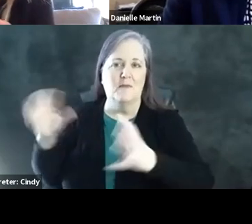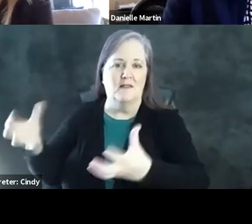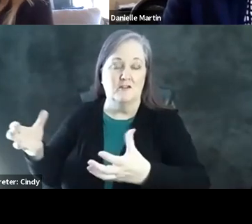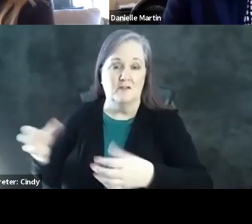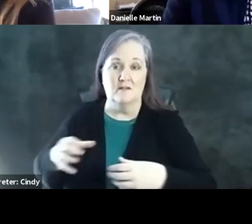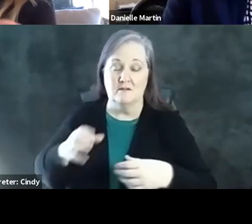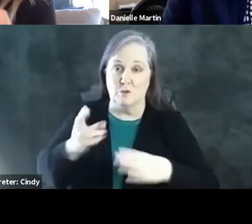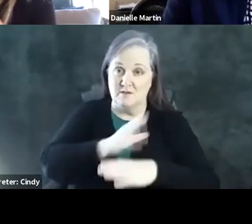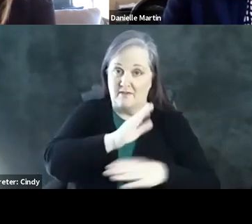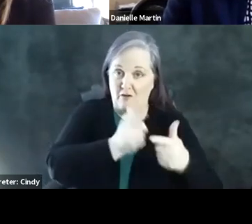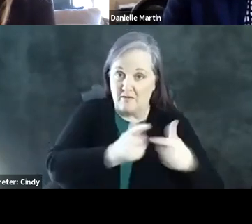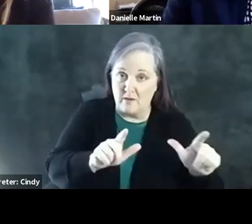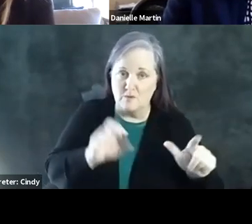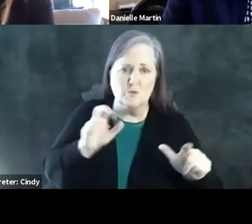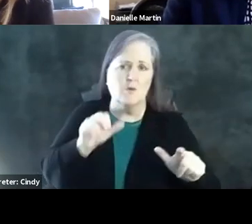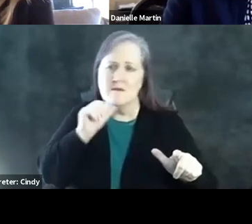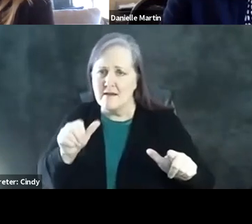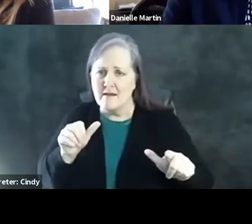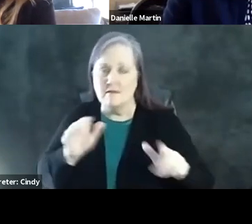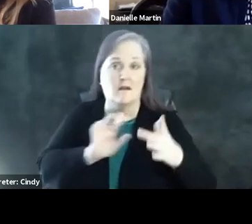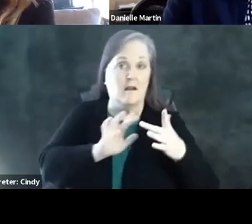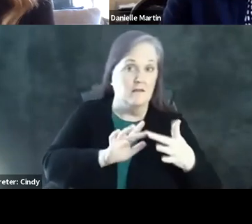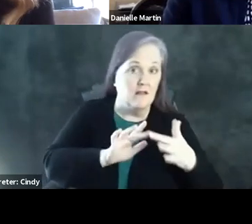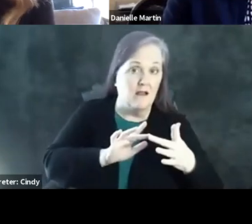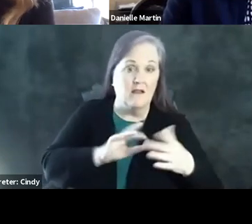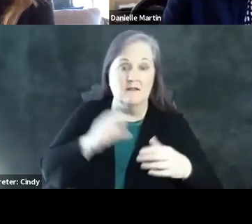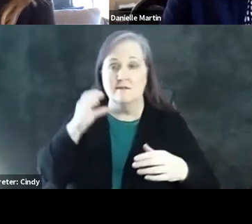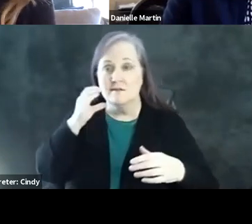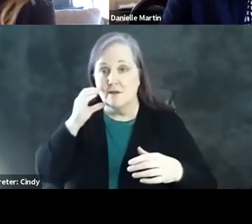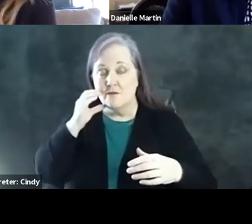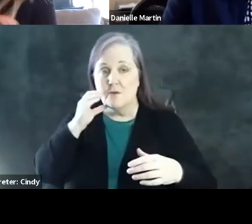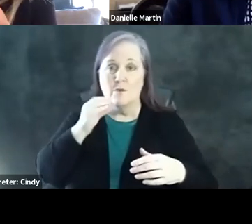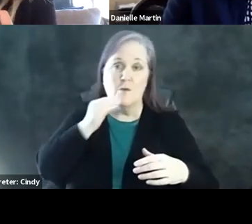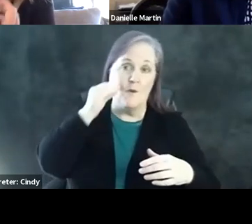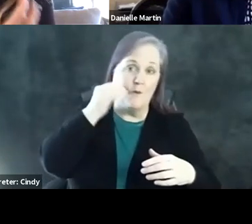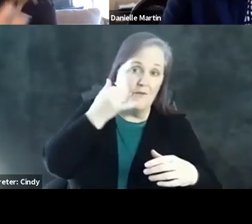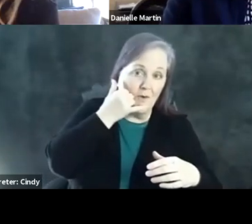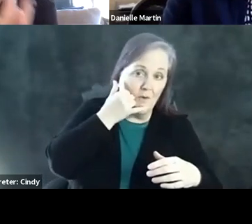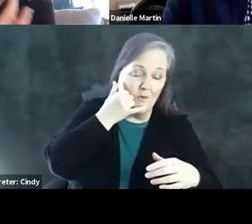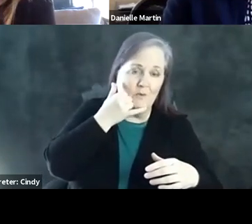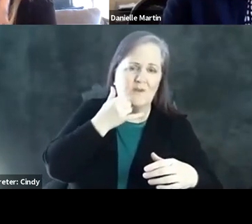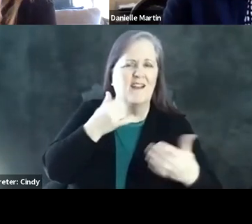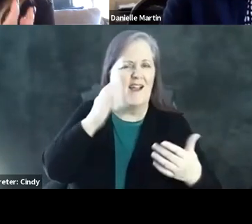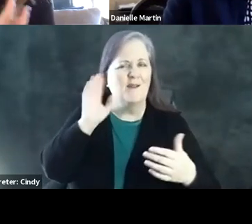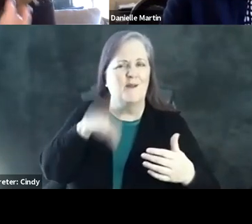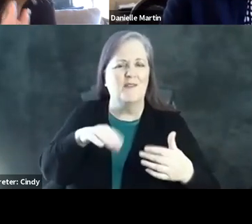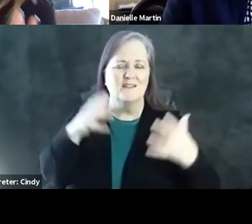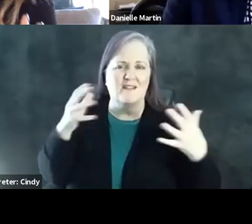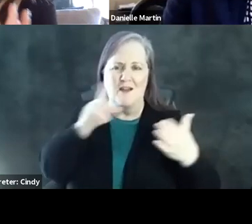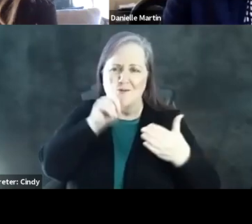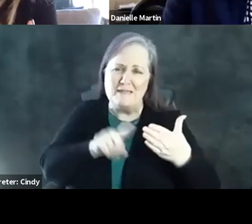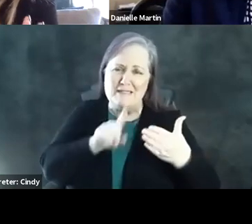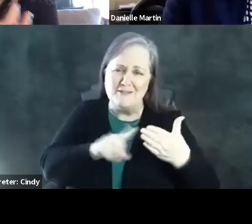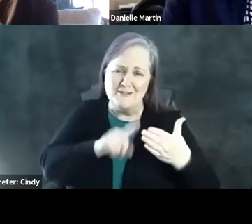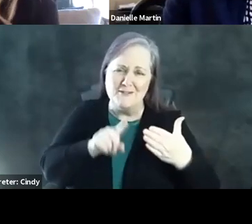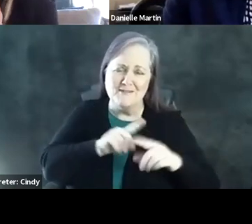language or not, whether it was done online, with cell phones, with landlines. I know that that's a lot of kind of research that you